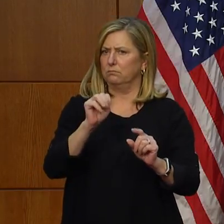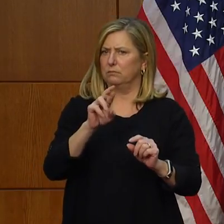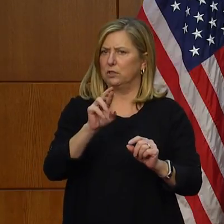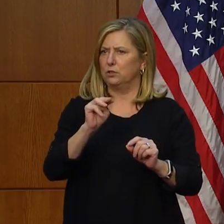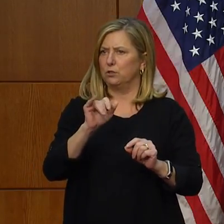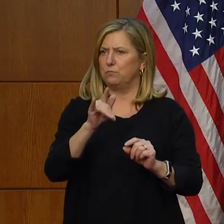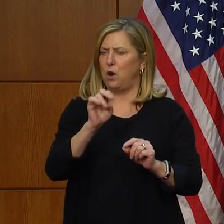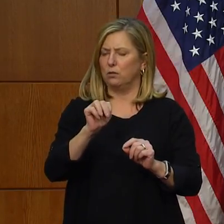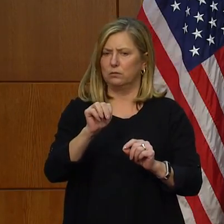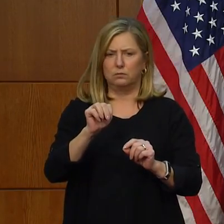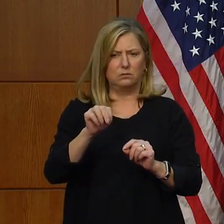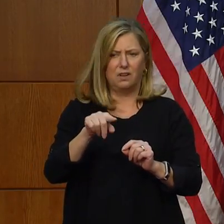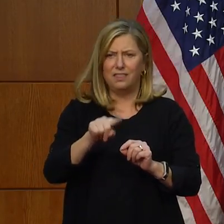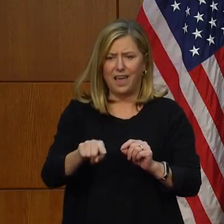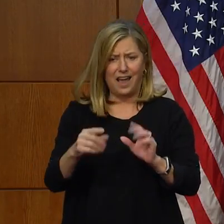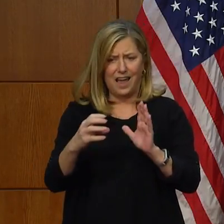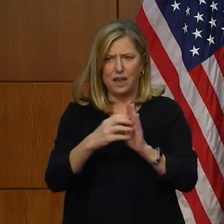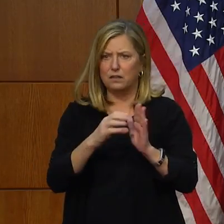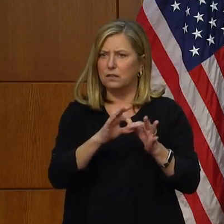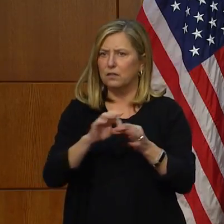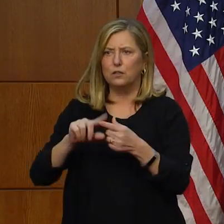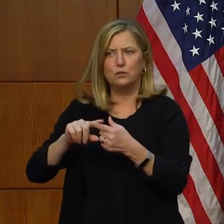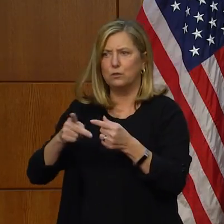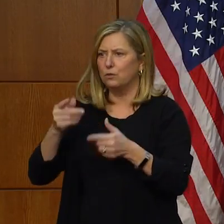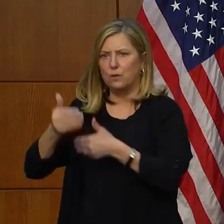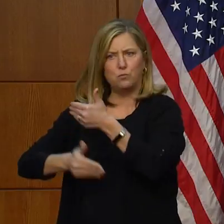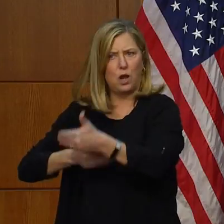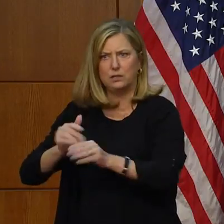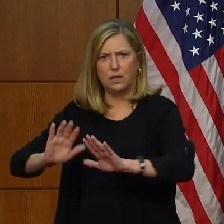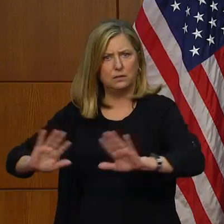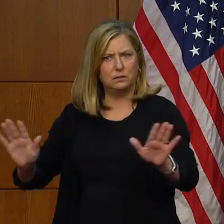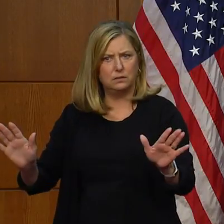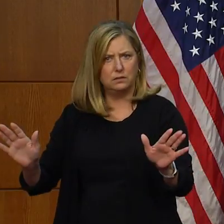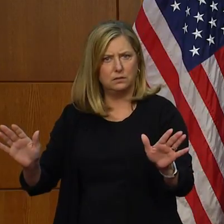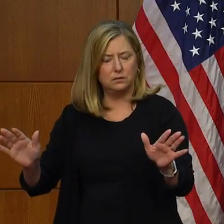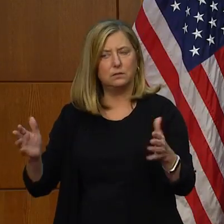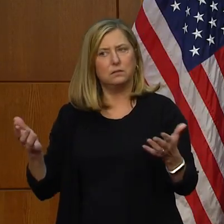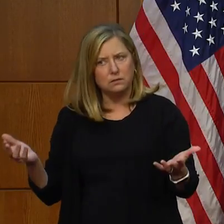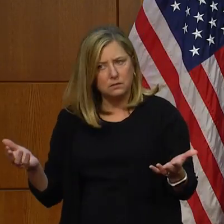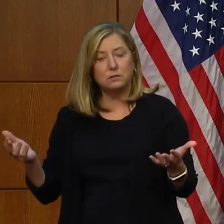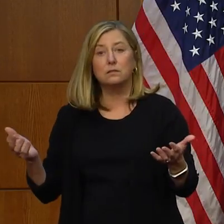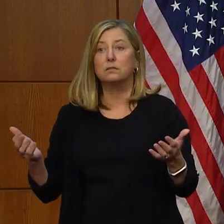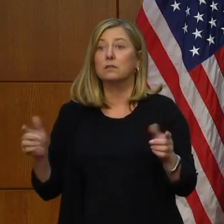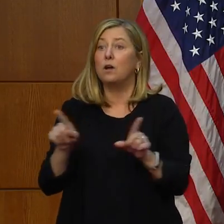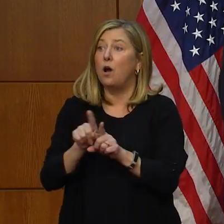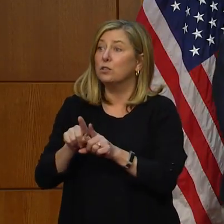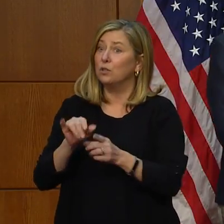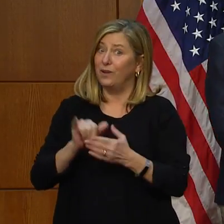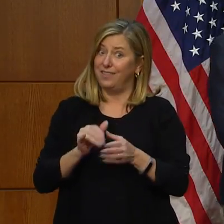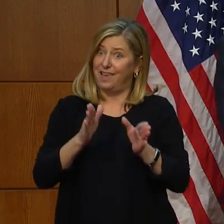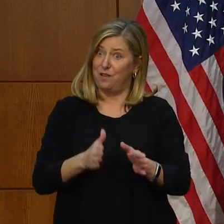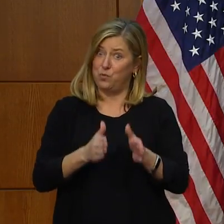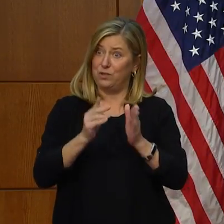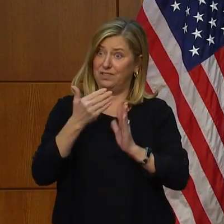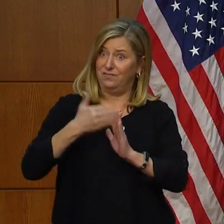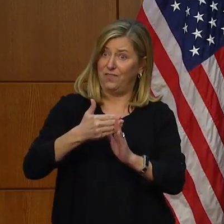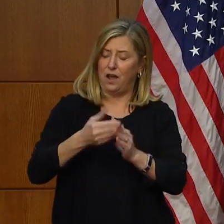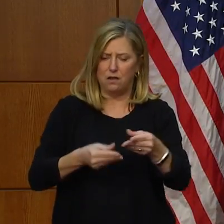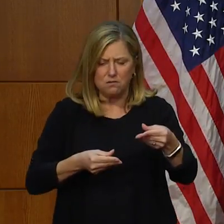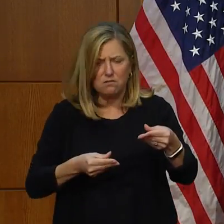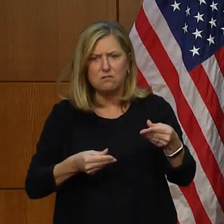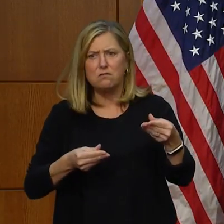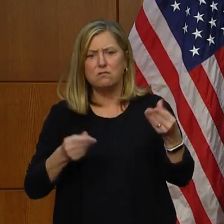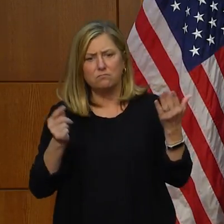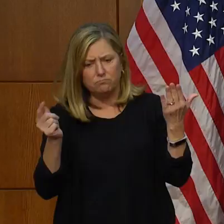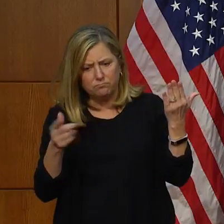with the parole process that they were supposed to look at. And in his parole packet, there were substantial write-ups